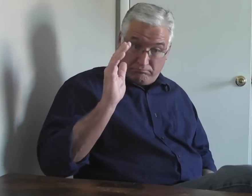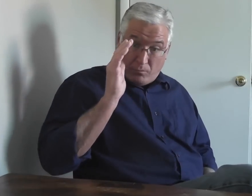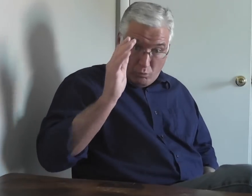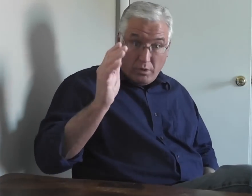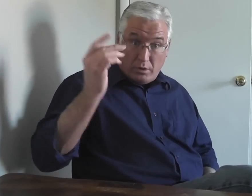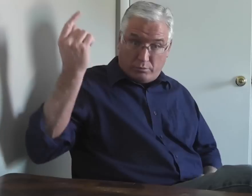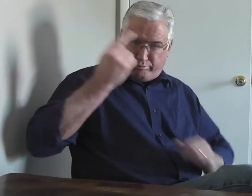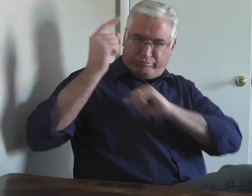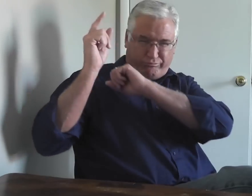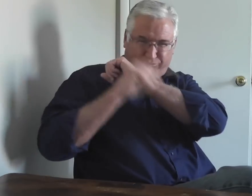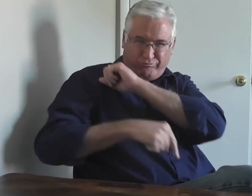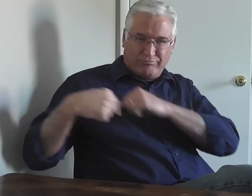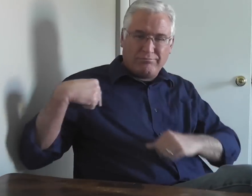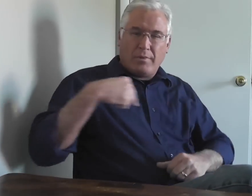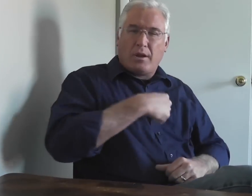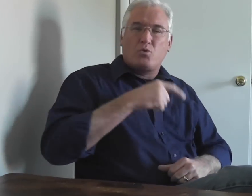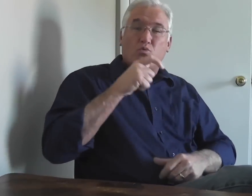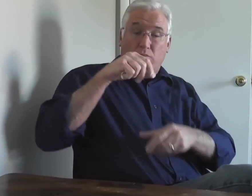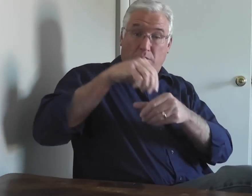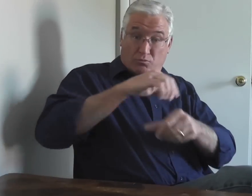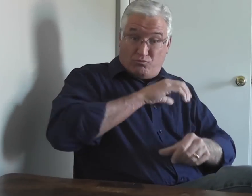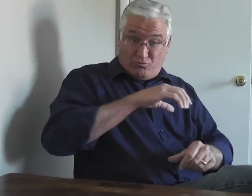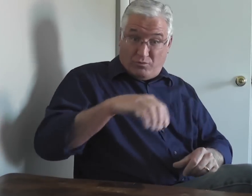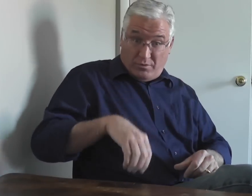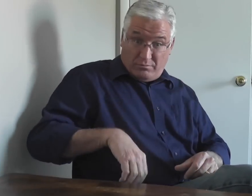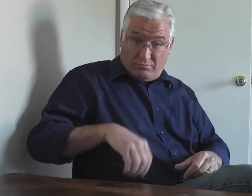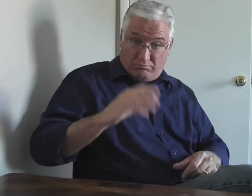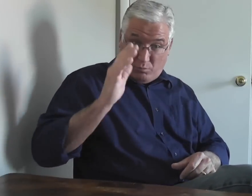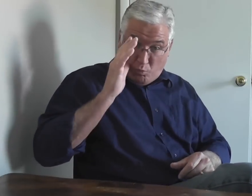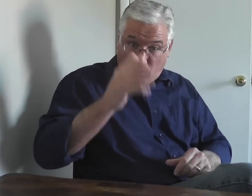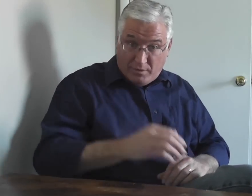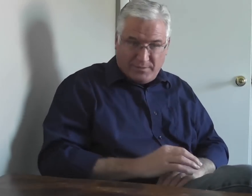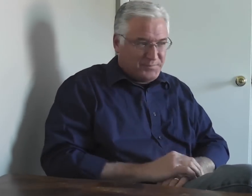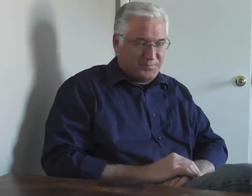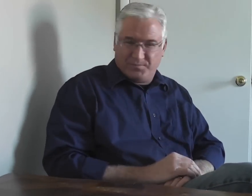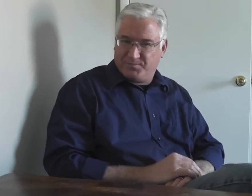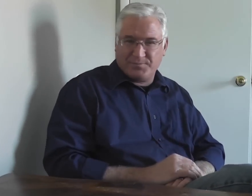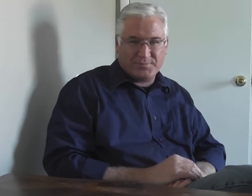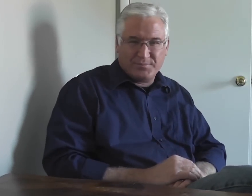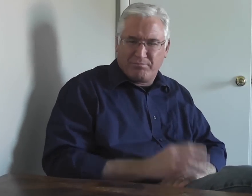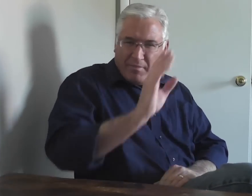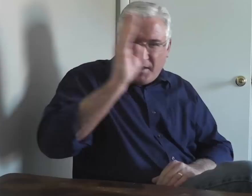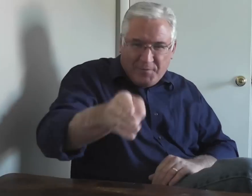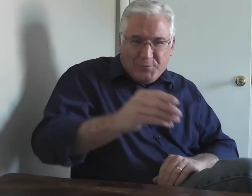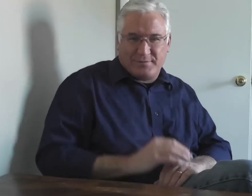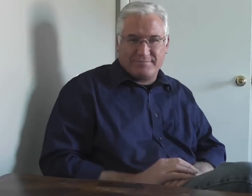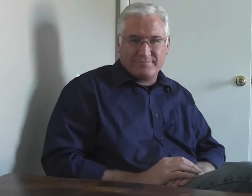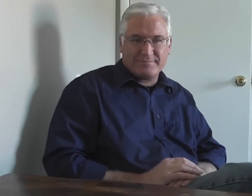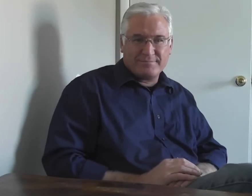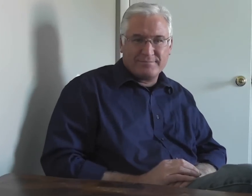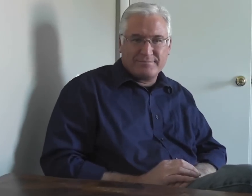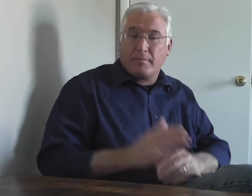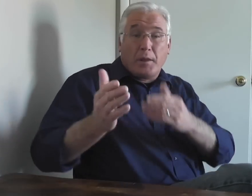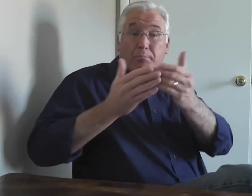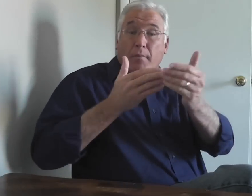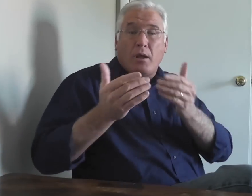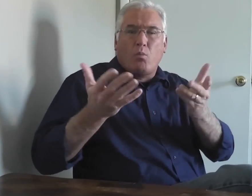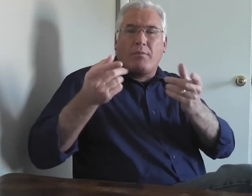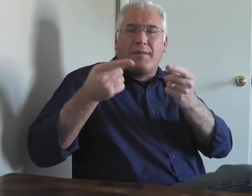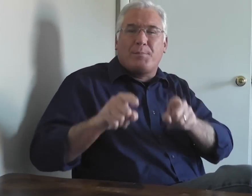Hey, will there be condemnation against those who are in Christ ever. Never. It doesn't